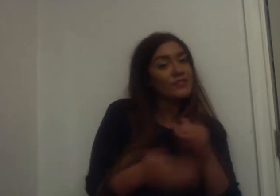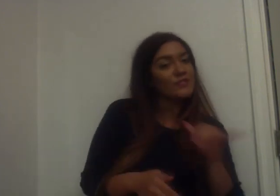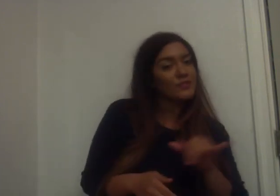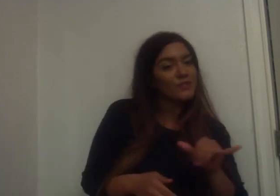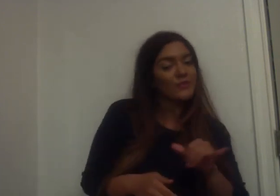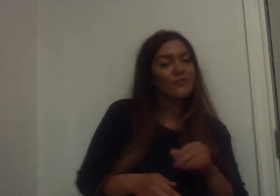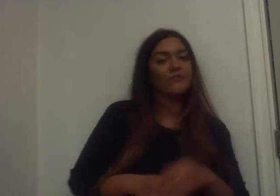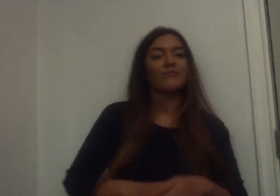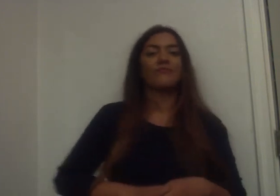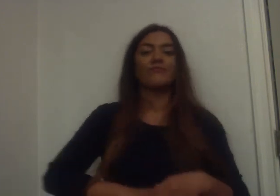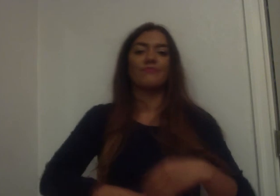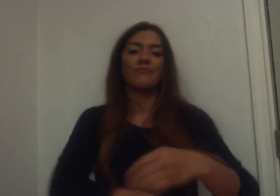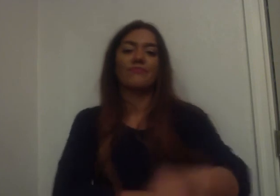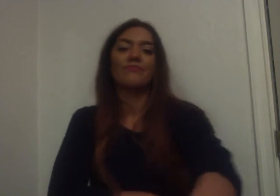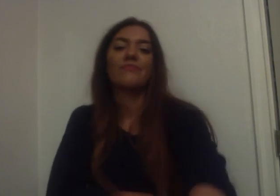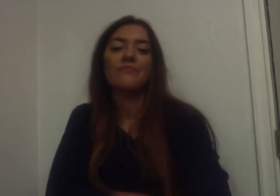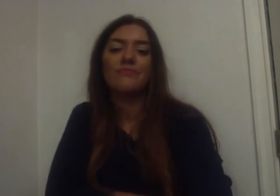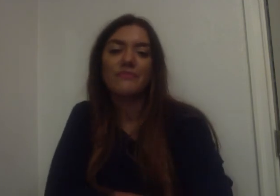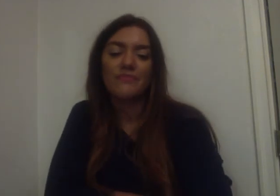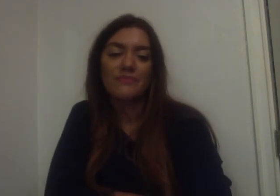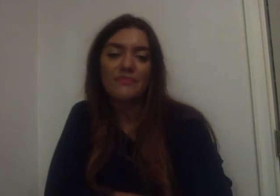Let's go places.